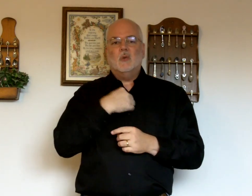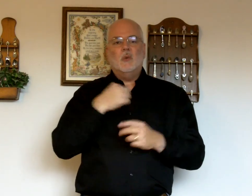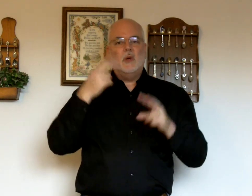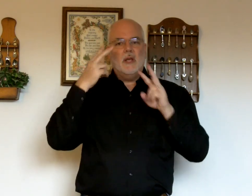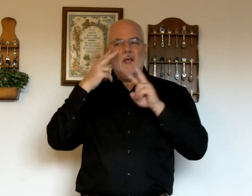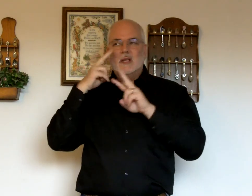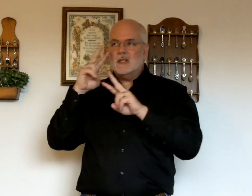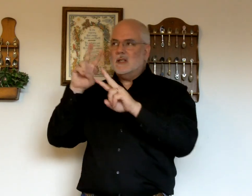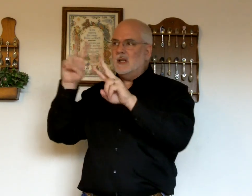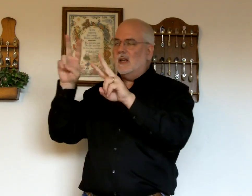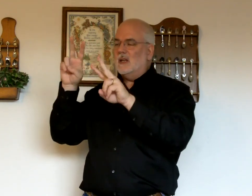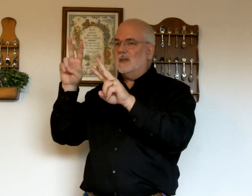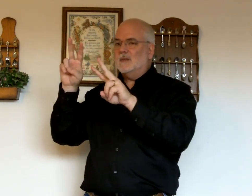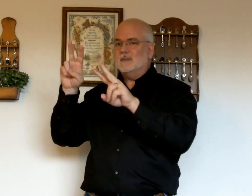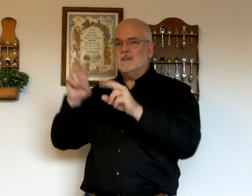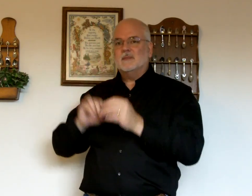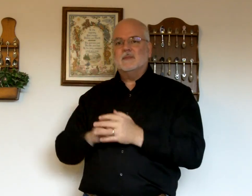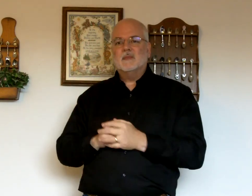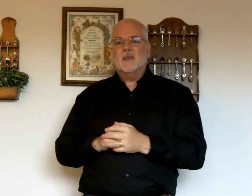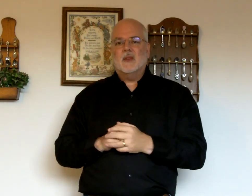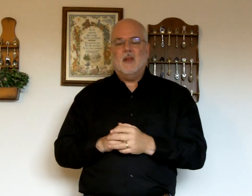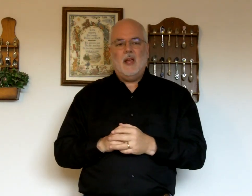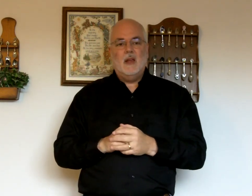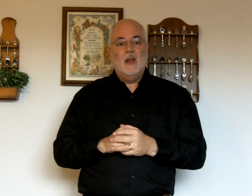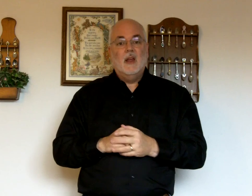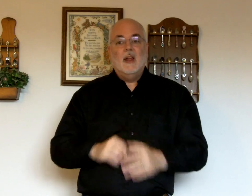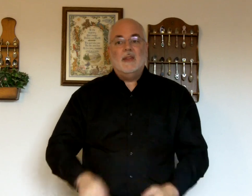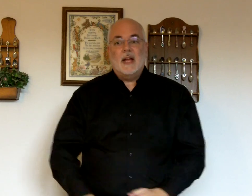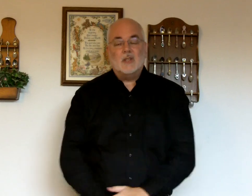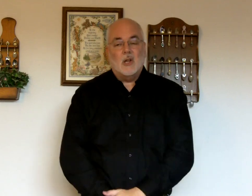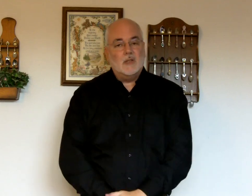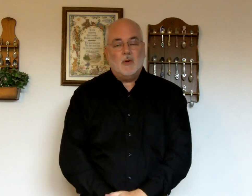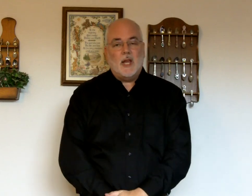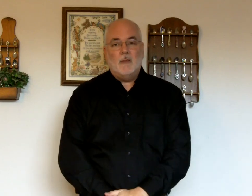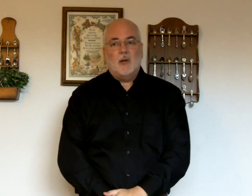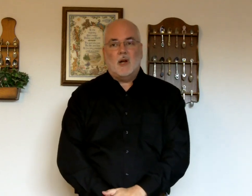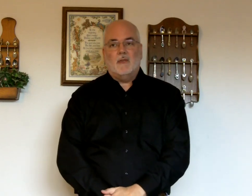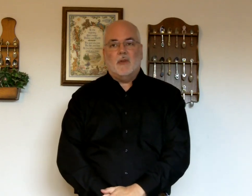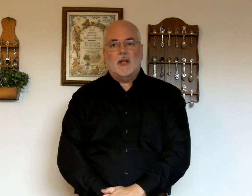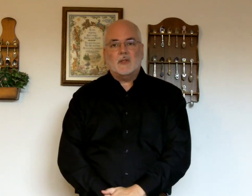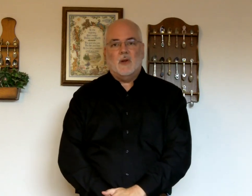We. See. Okay. That's all the vocabulary for that song.